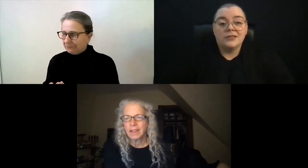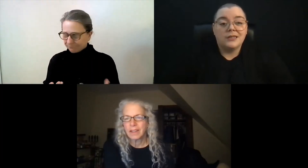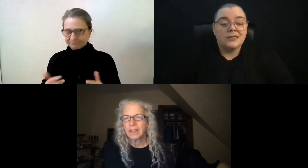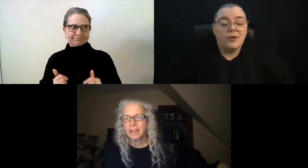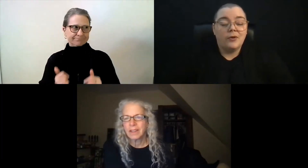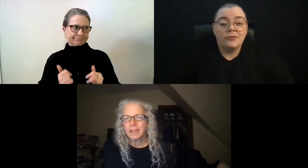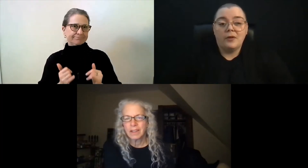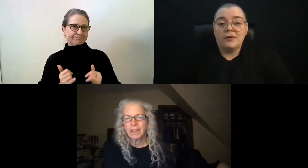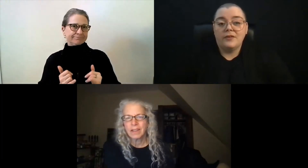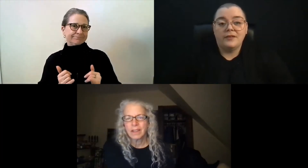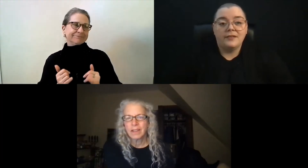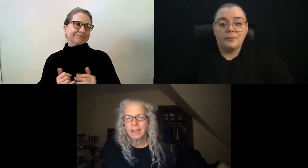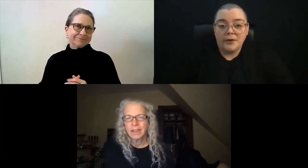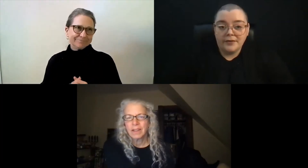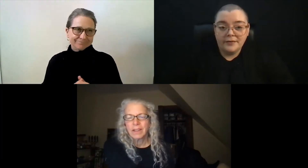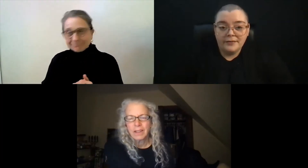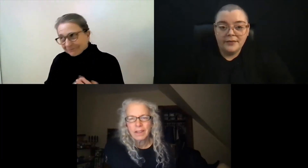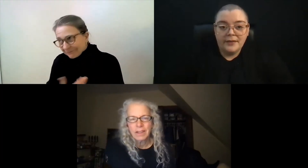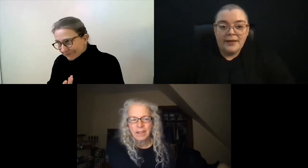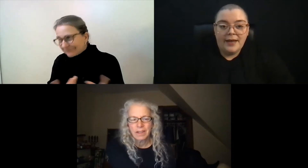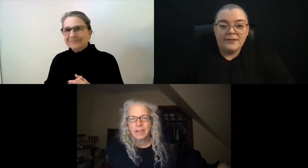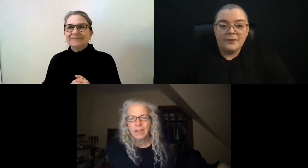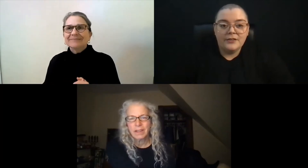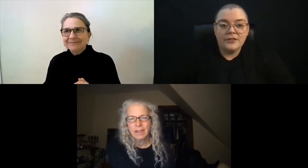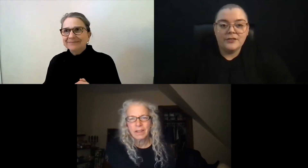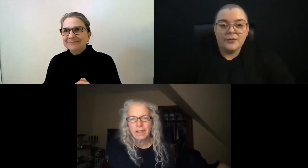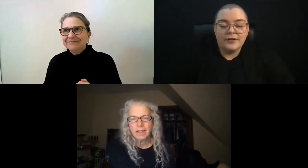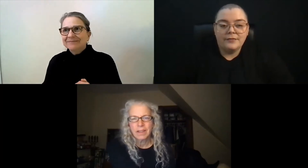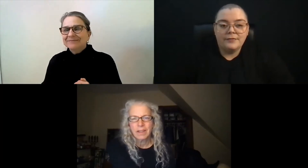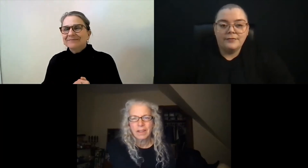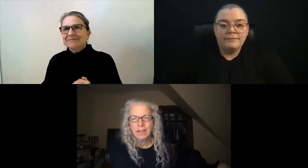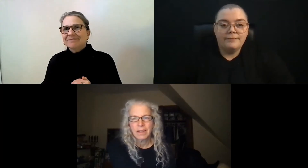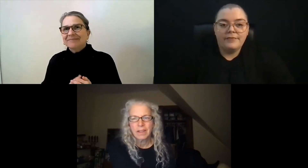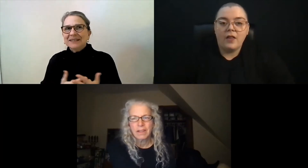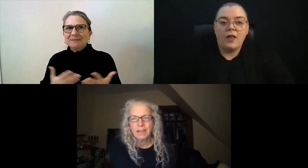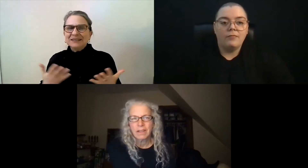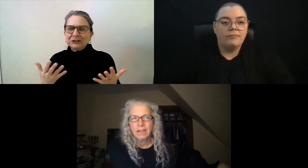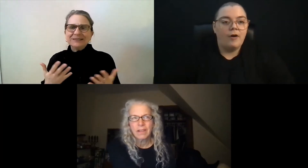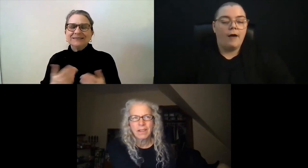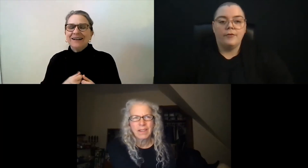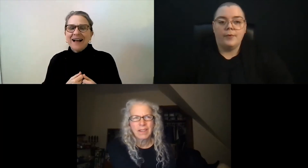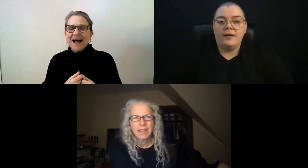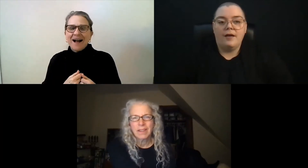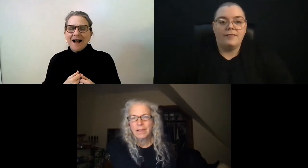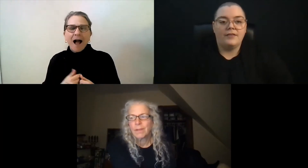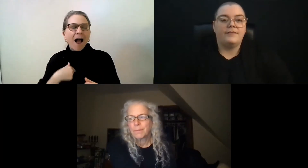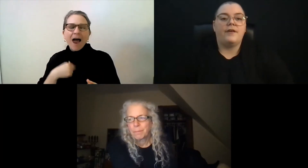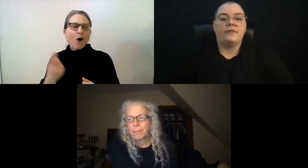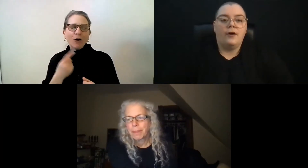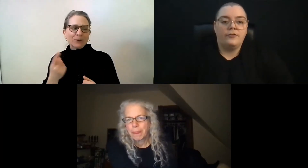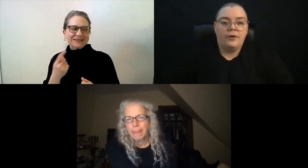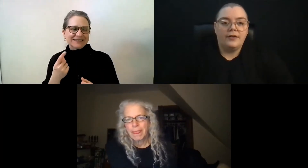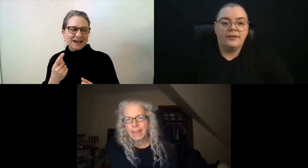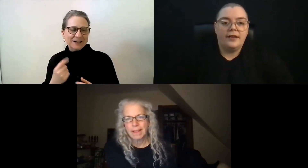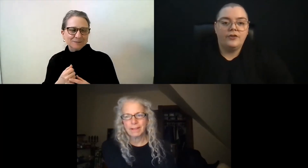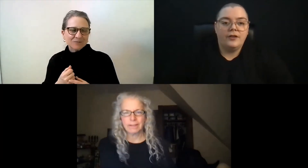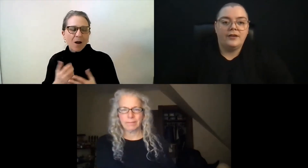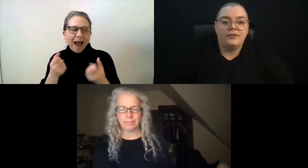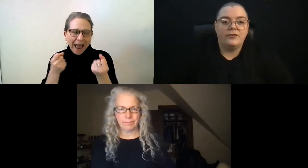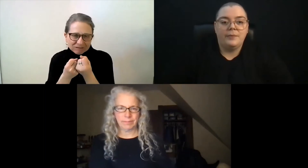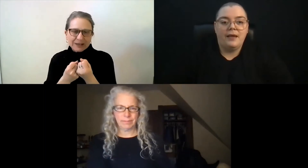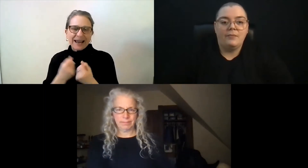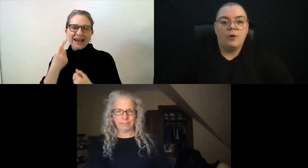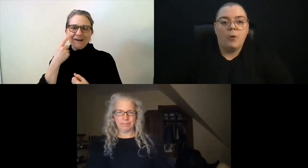actually just got smaller and smaller until it disappeared. And so it just sort of fell off the radar of this very large organization.